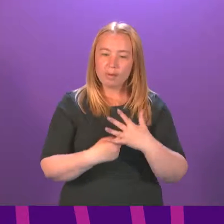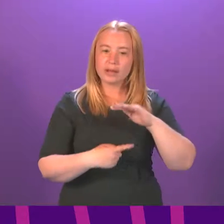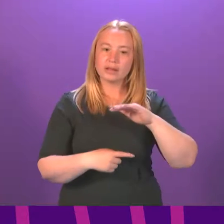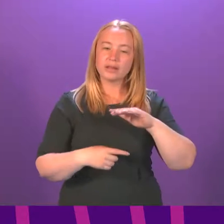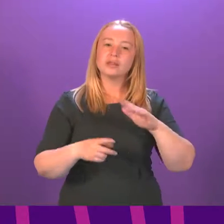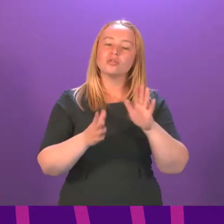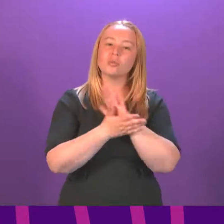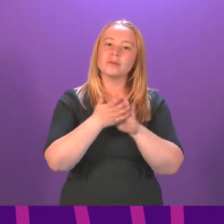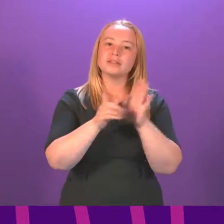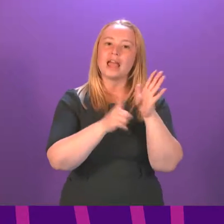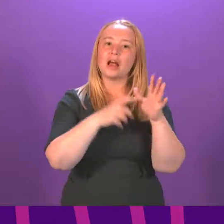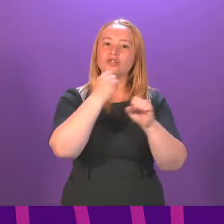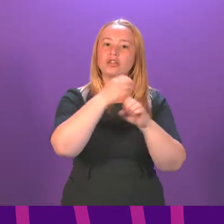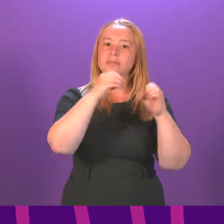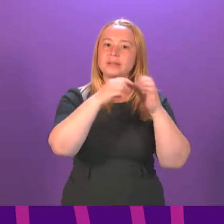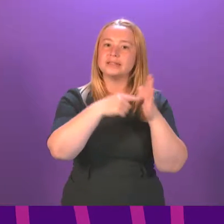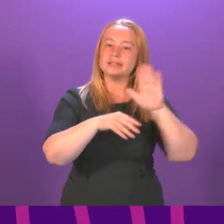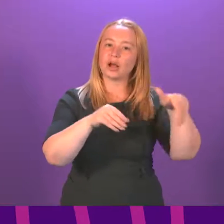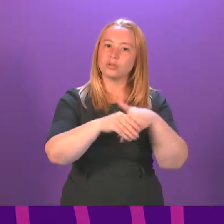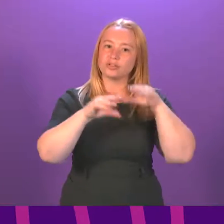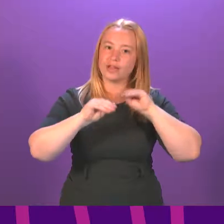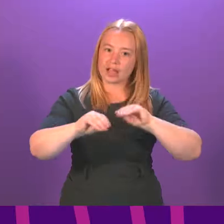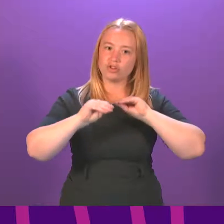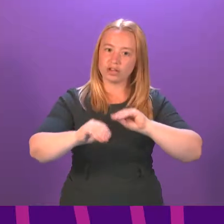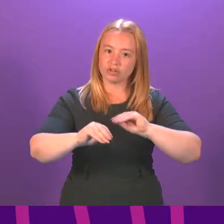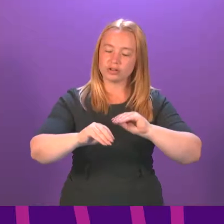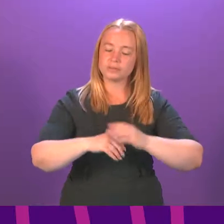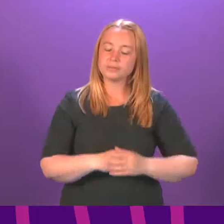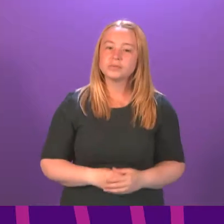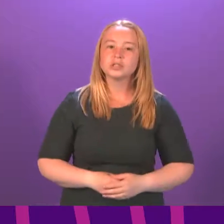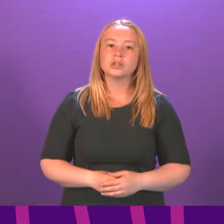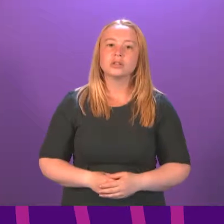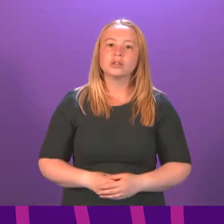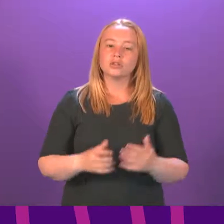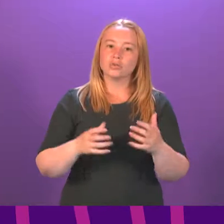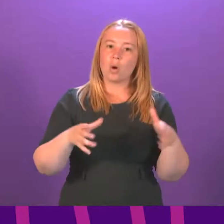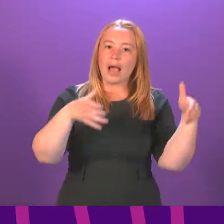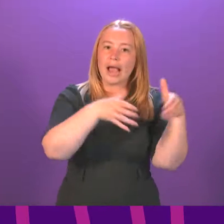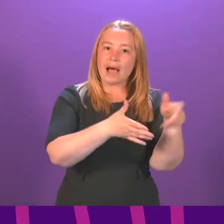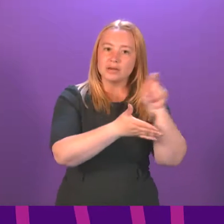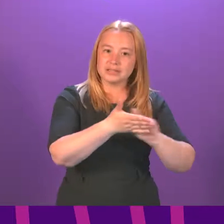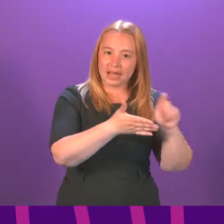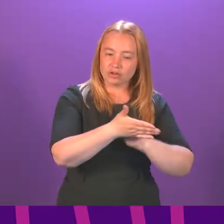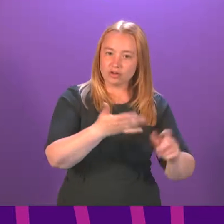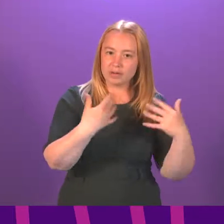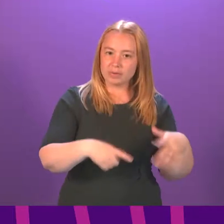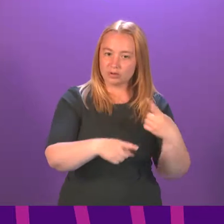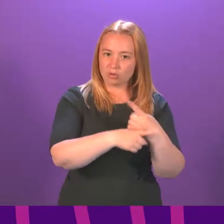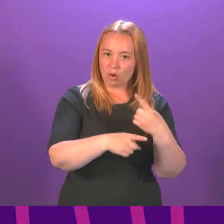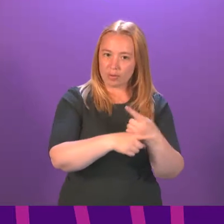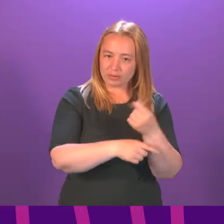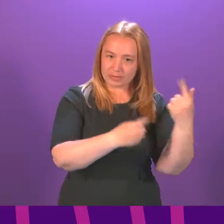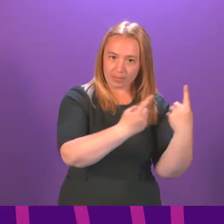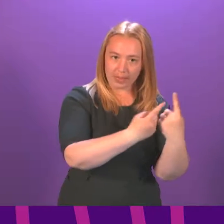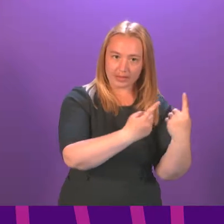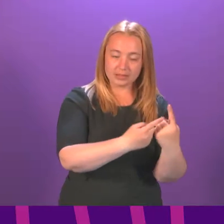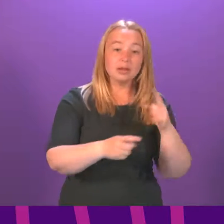education. In addition to the things that the Cabinet Secretary has already outlined in relation to some of this, will the Government back